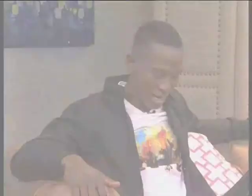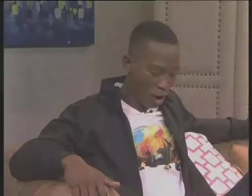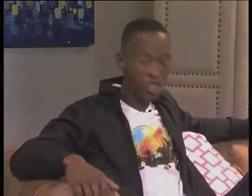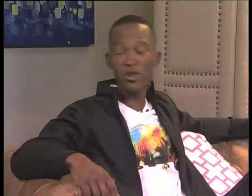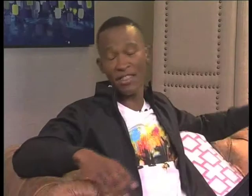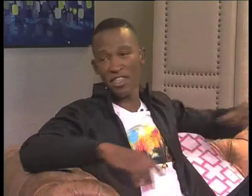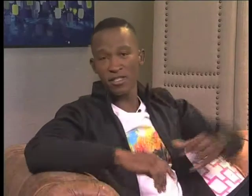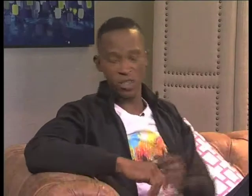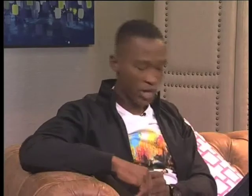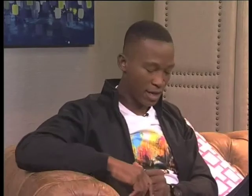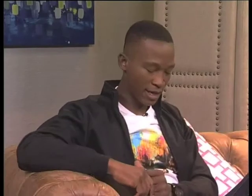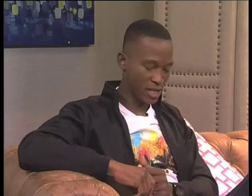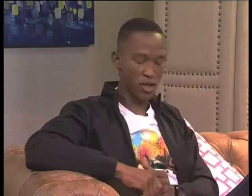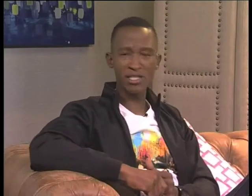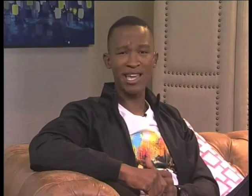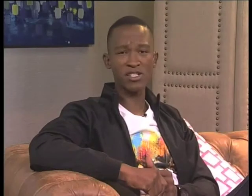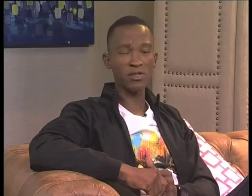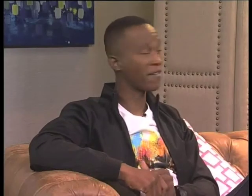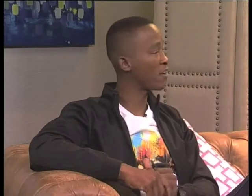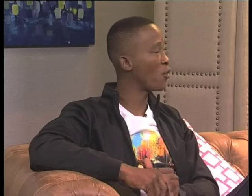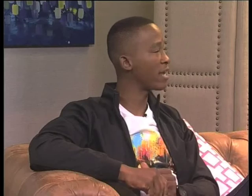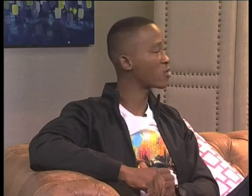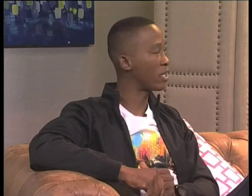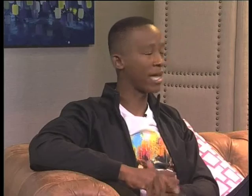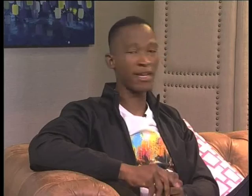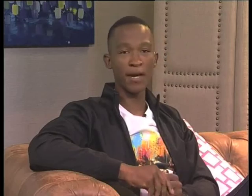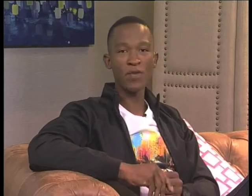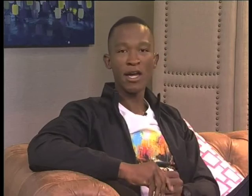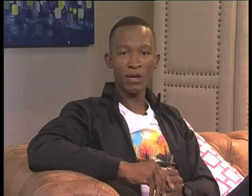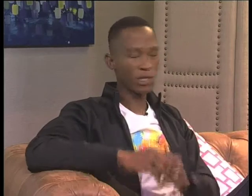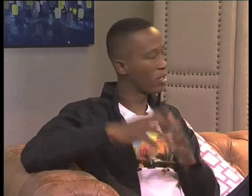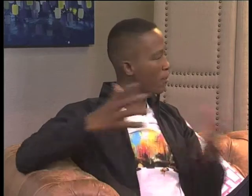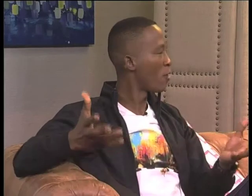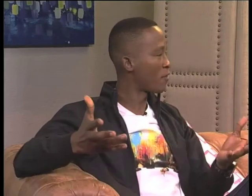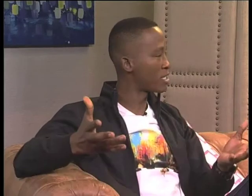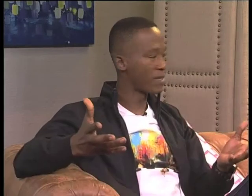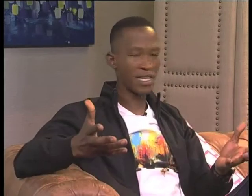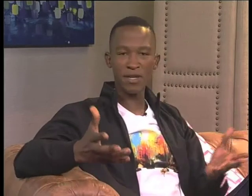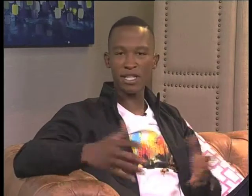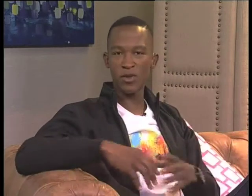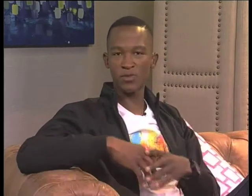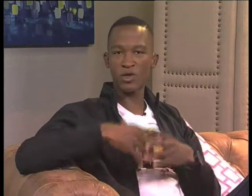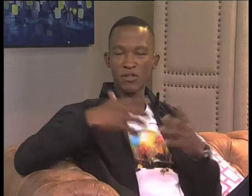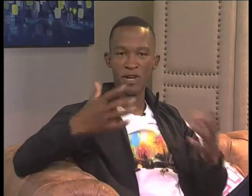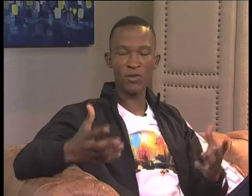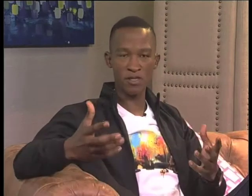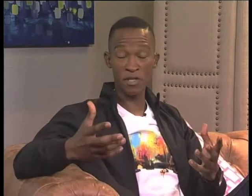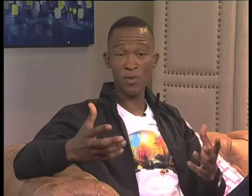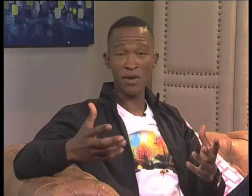On to other things. This week kickstarts International Deaf Awareness Week. And like we said, obviously it's Mandela Monday to us and we're trying to find ways of inspiring